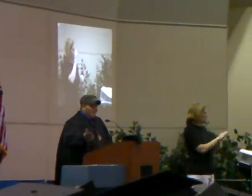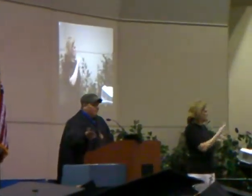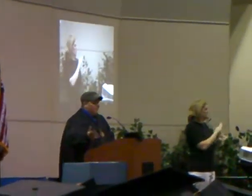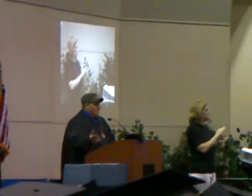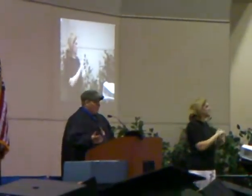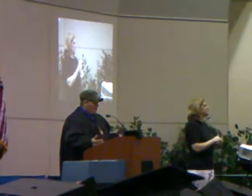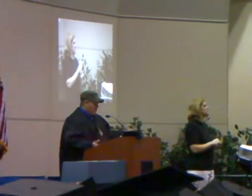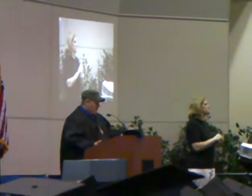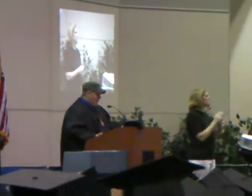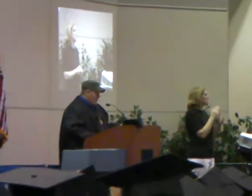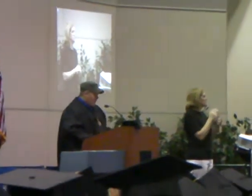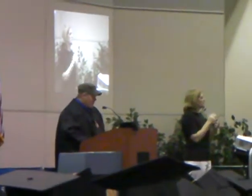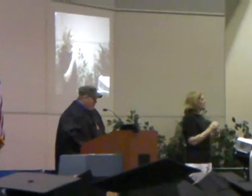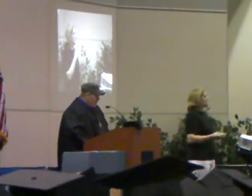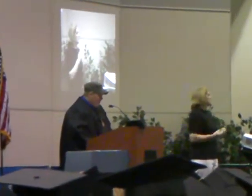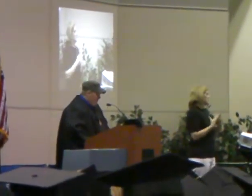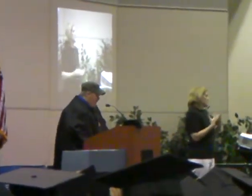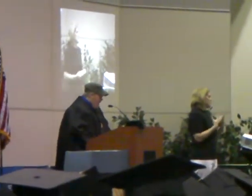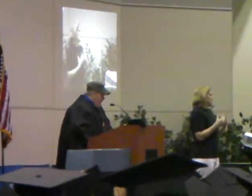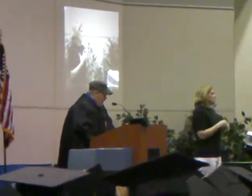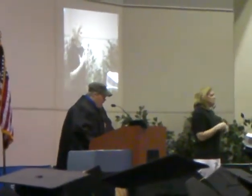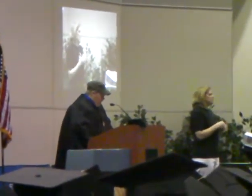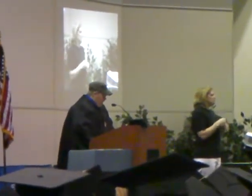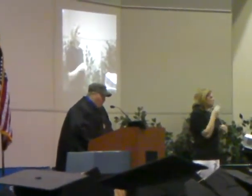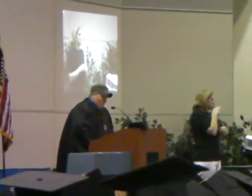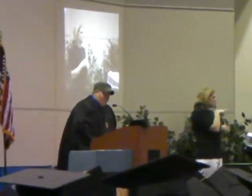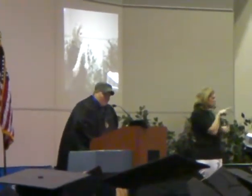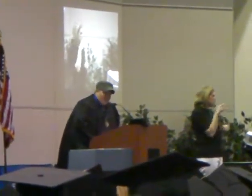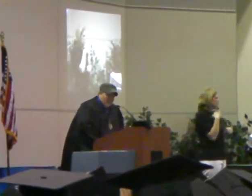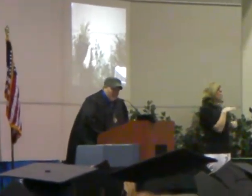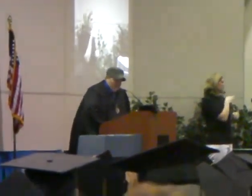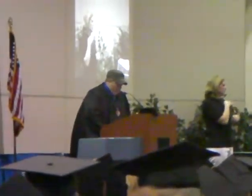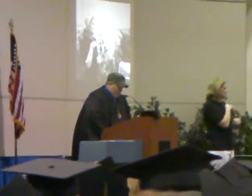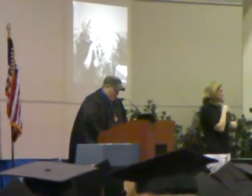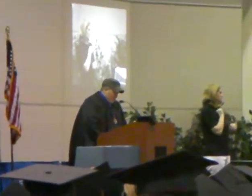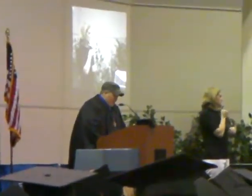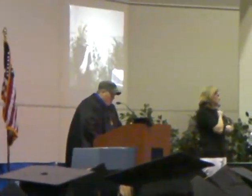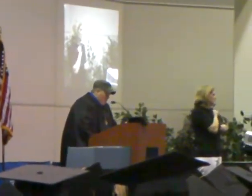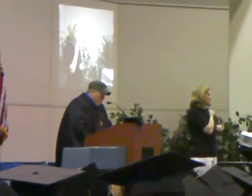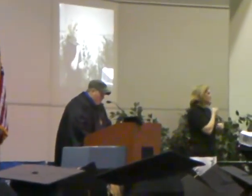look at our faculty, our staff, and our administrators.